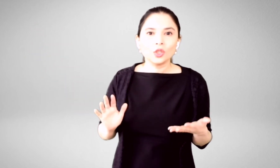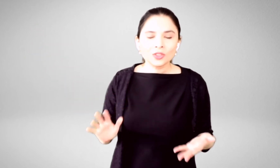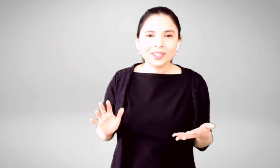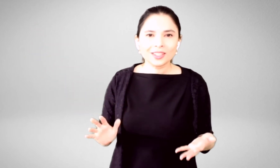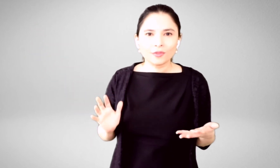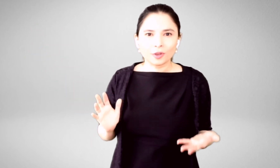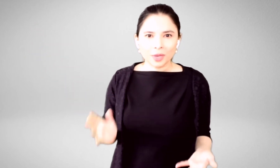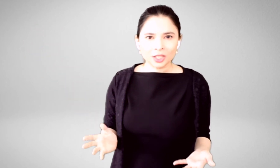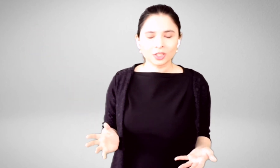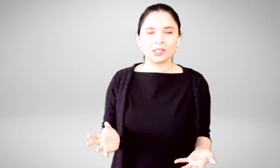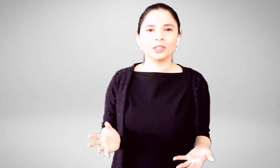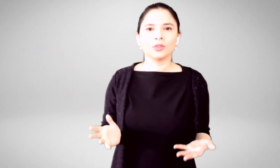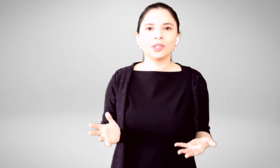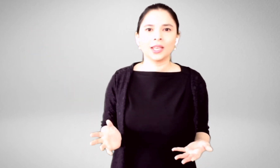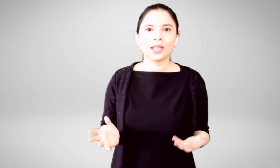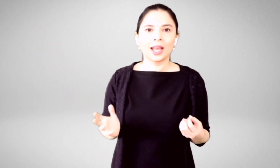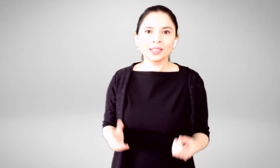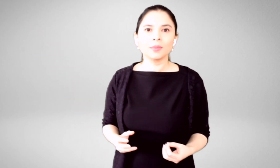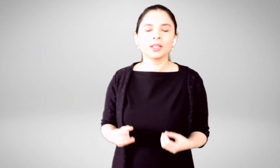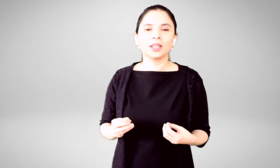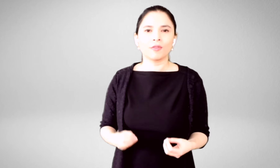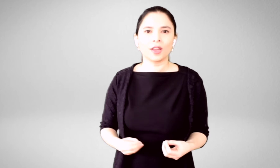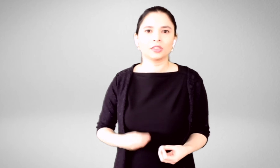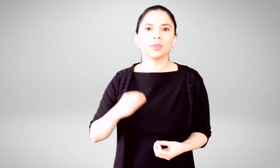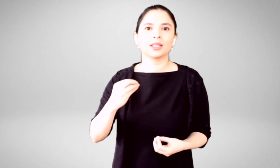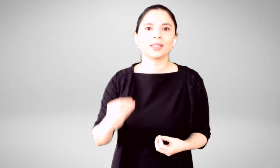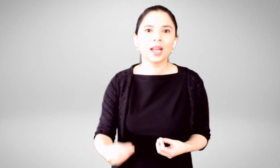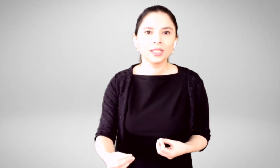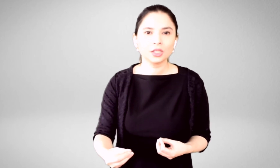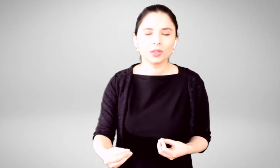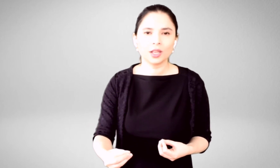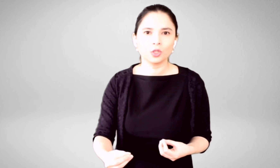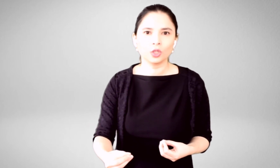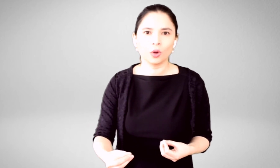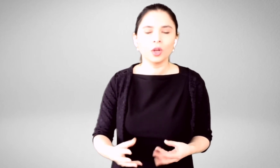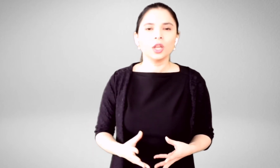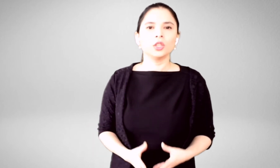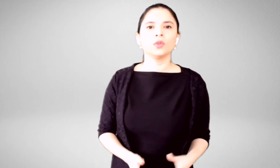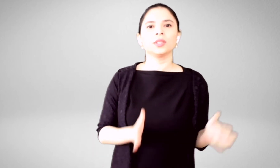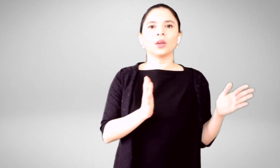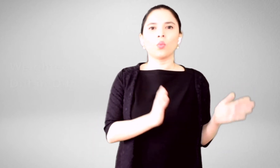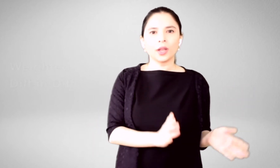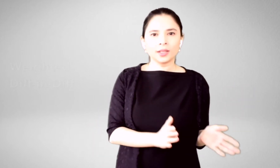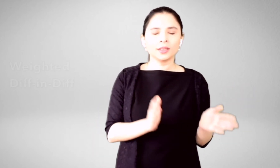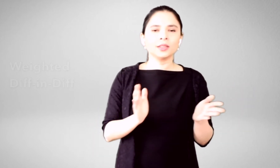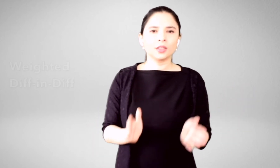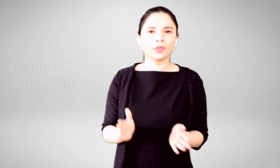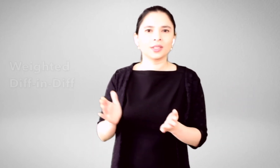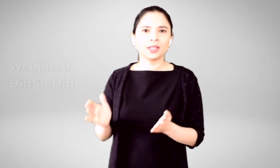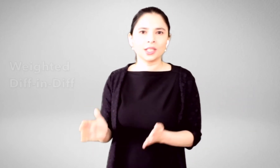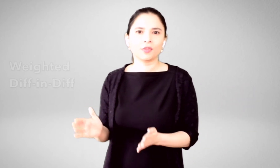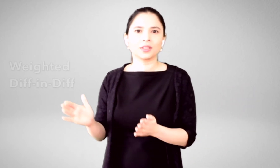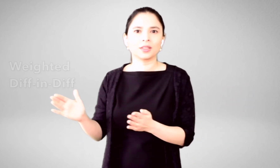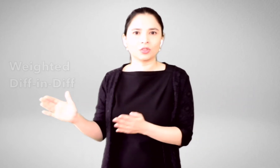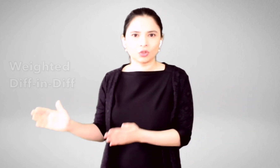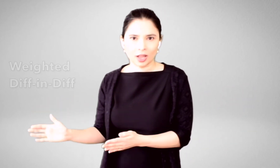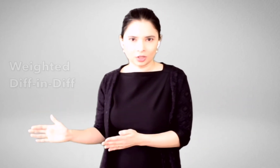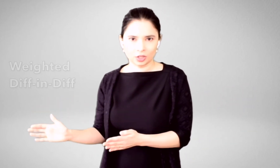can use this information to then estimate the effect of being assigned into the MTO using a weighted difference-in-differences strategy.